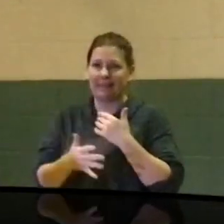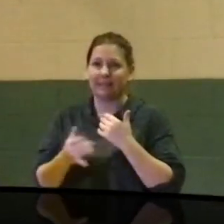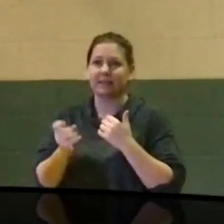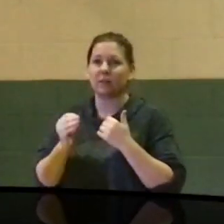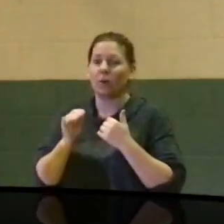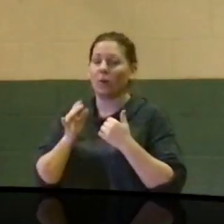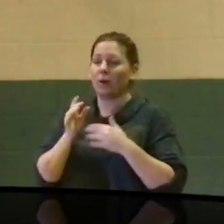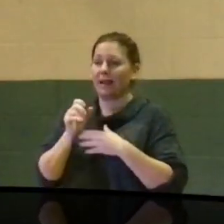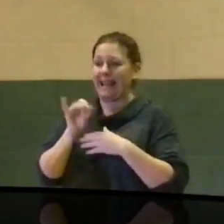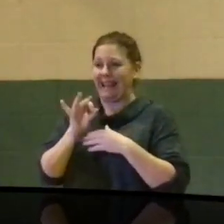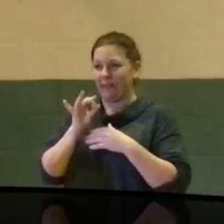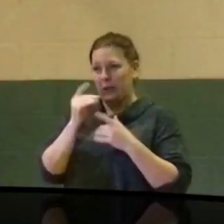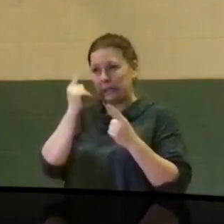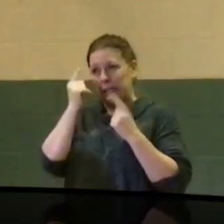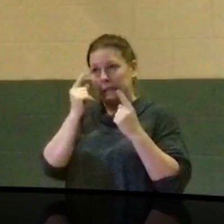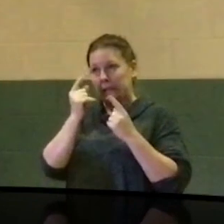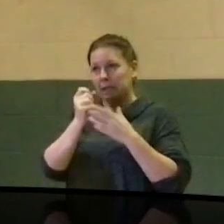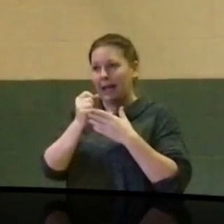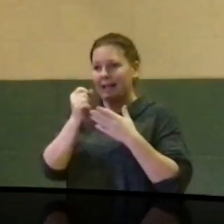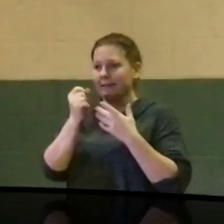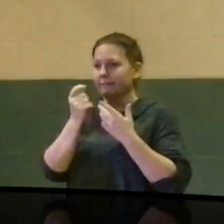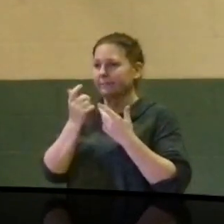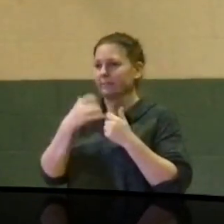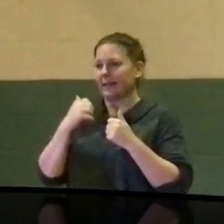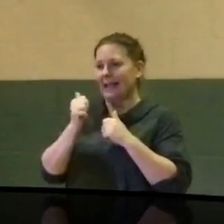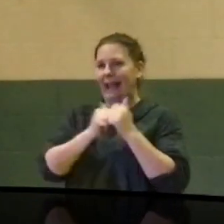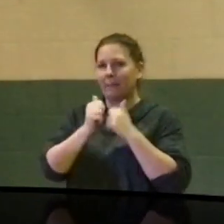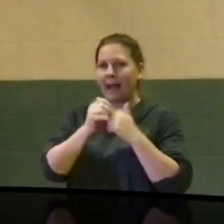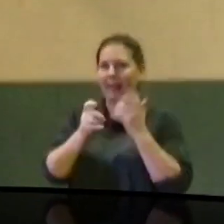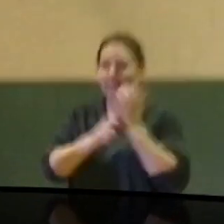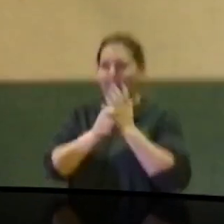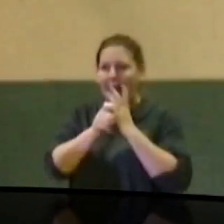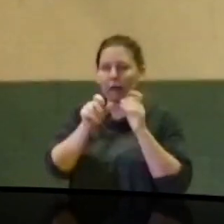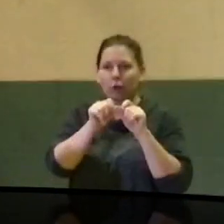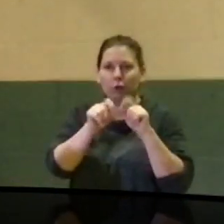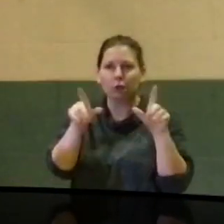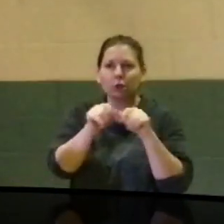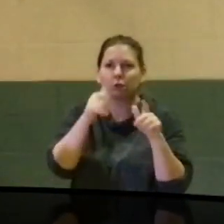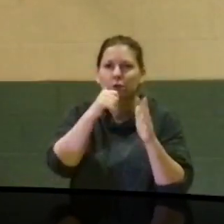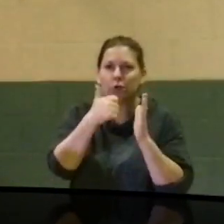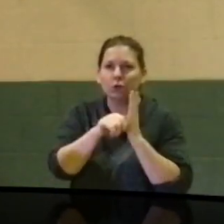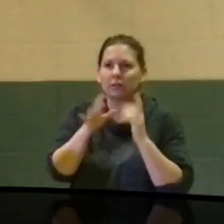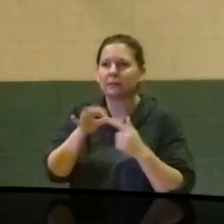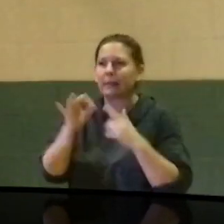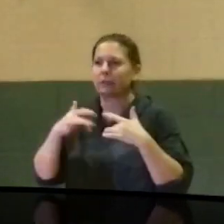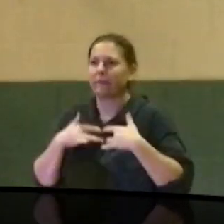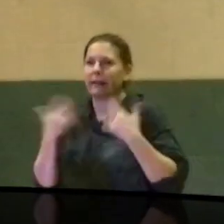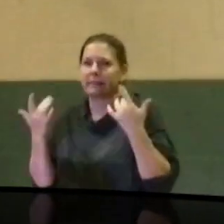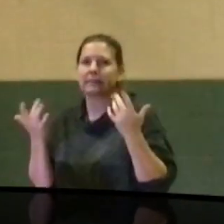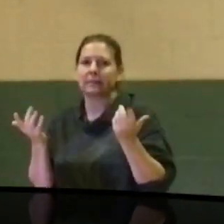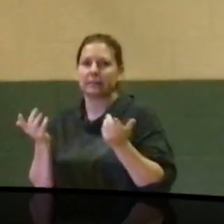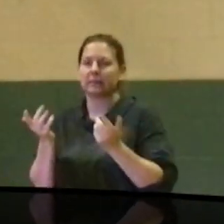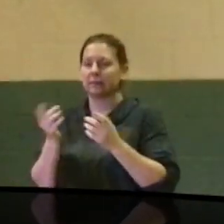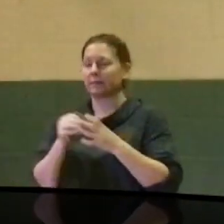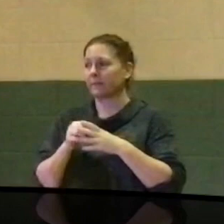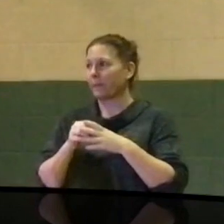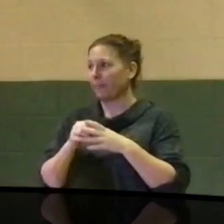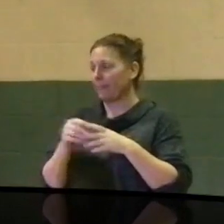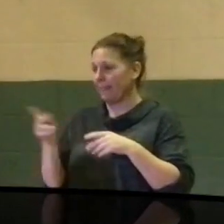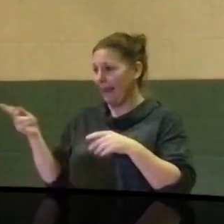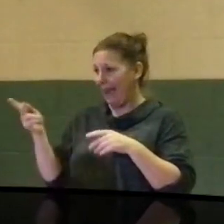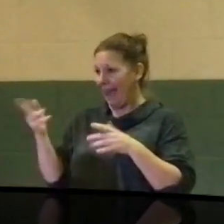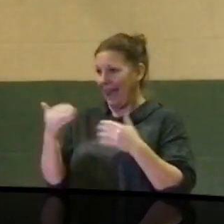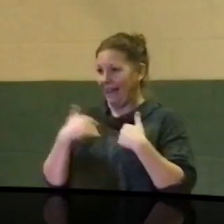associated with campaign literature, multiple mailers, buttons, and special events. Have you received